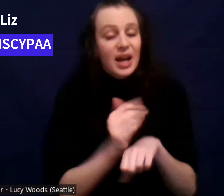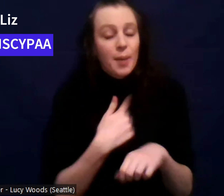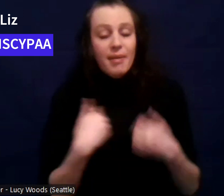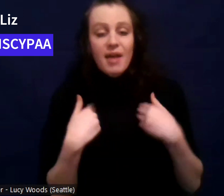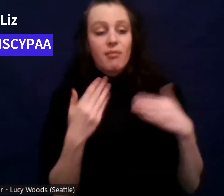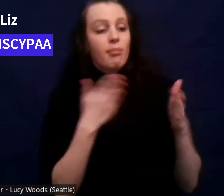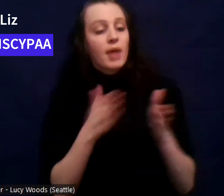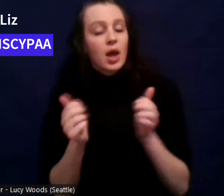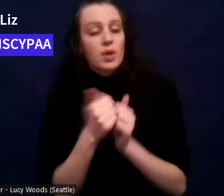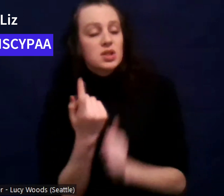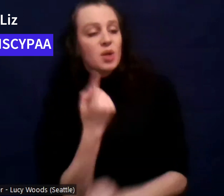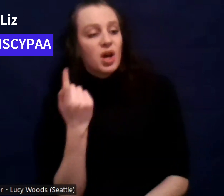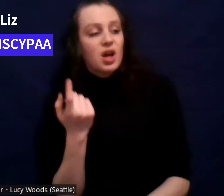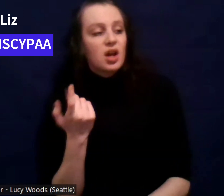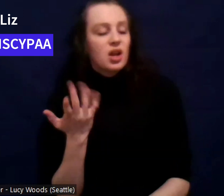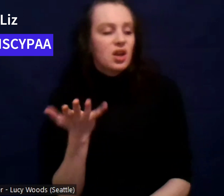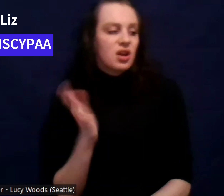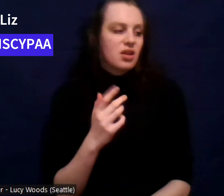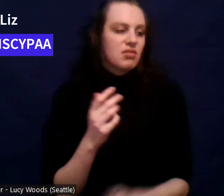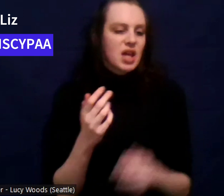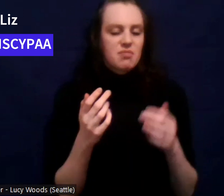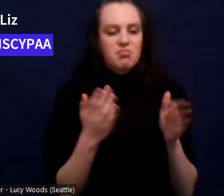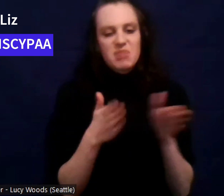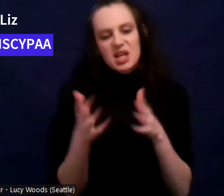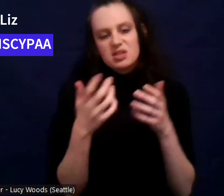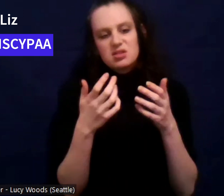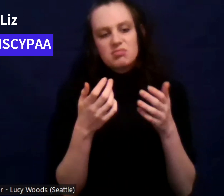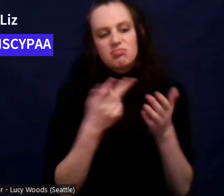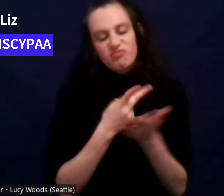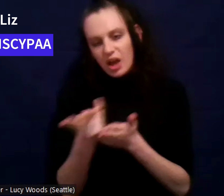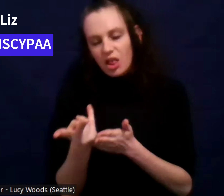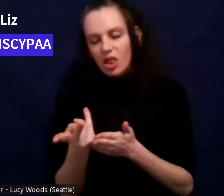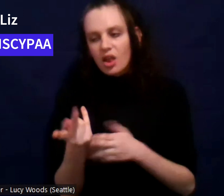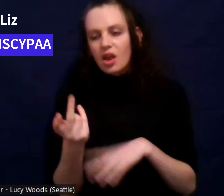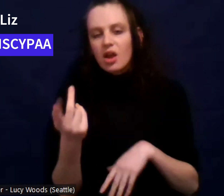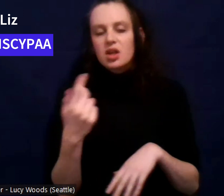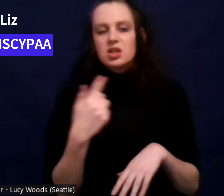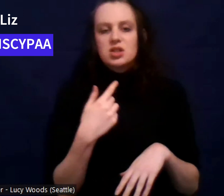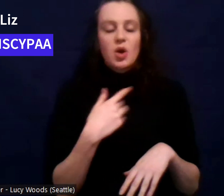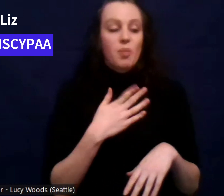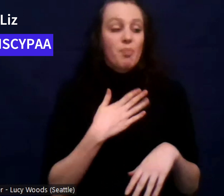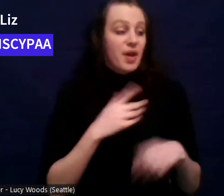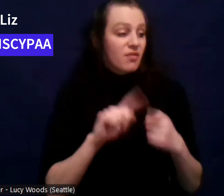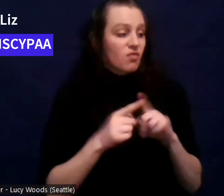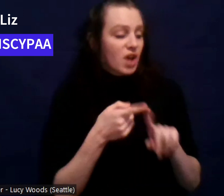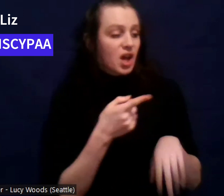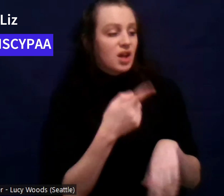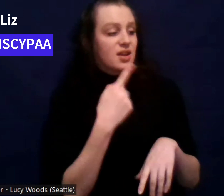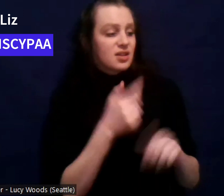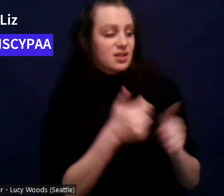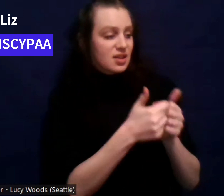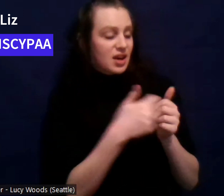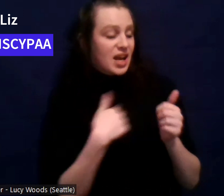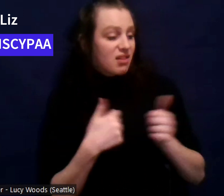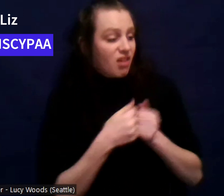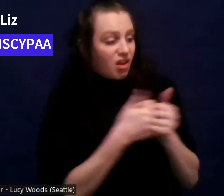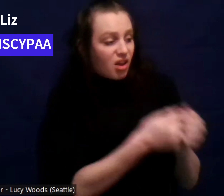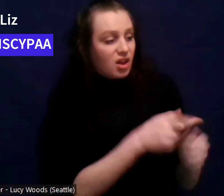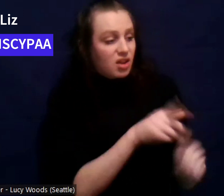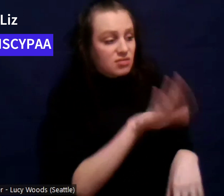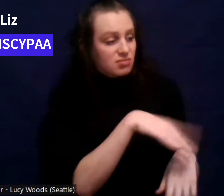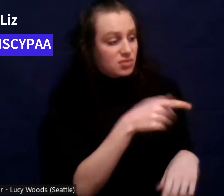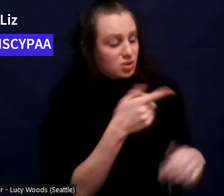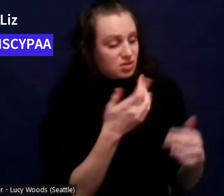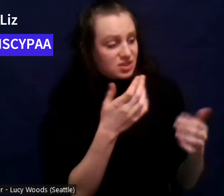they fell through. And I texted my ACA friend. I was like, what are you doing tonight? She was like, I'm going to an AA meeting. And I was like, oh, wow.